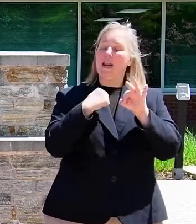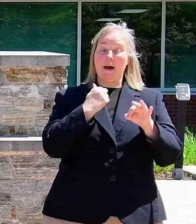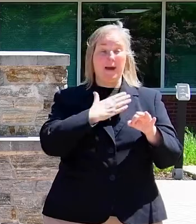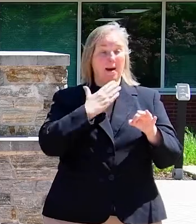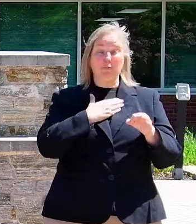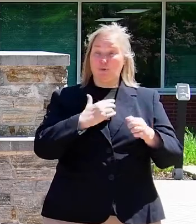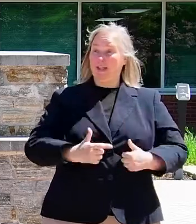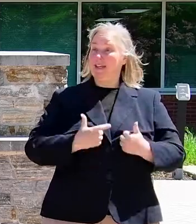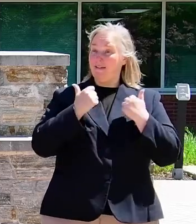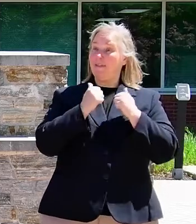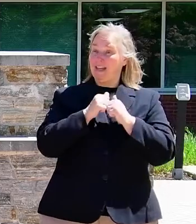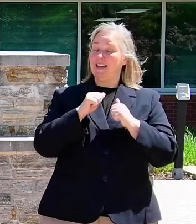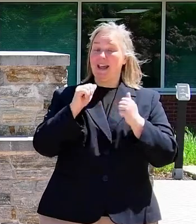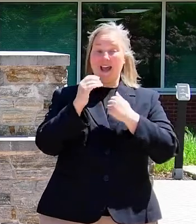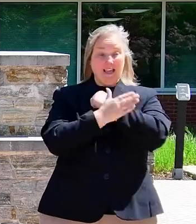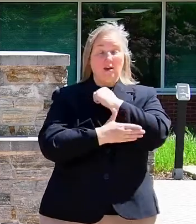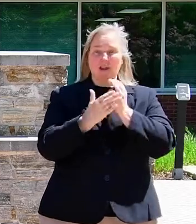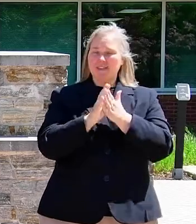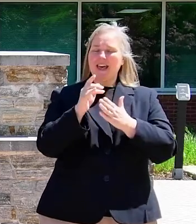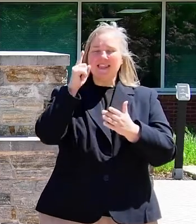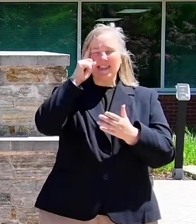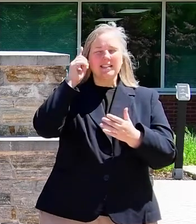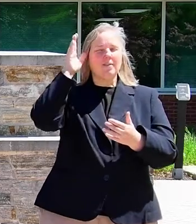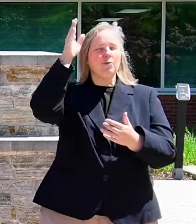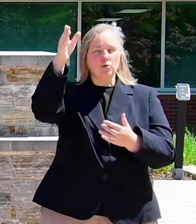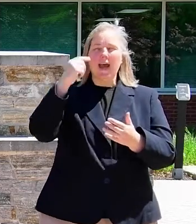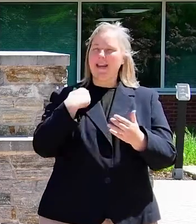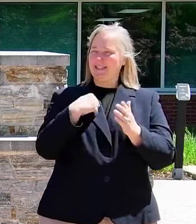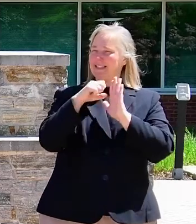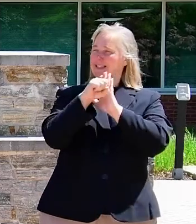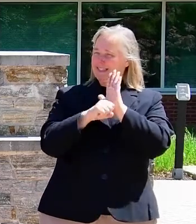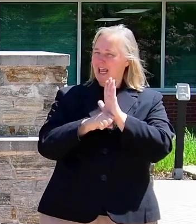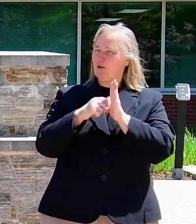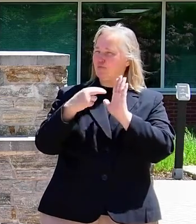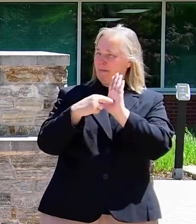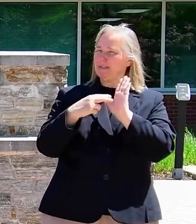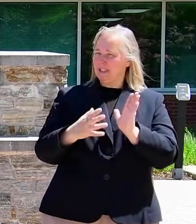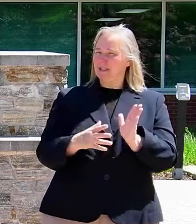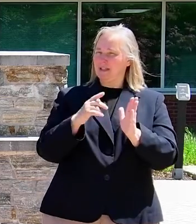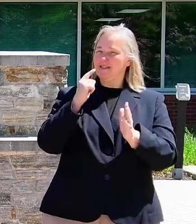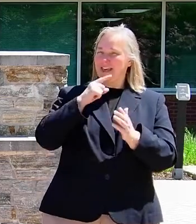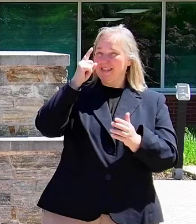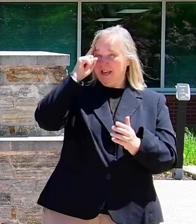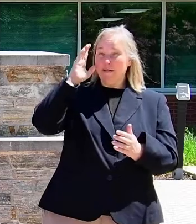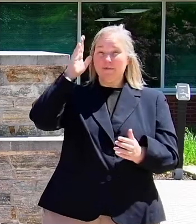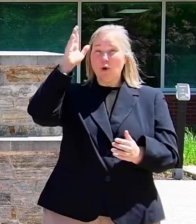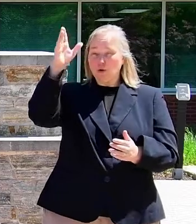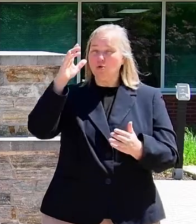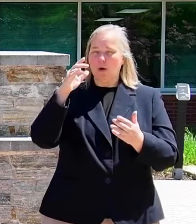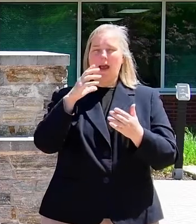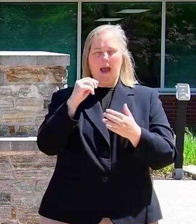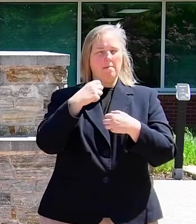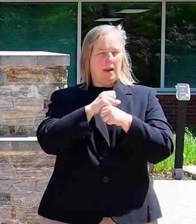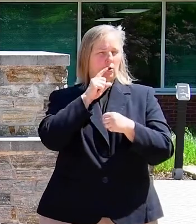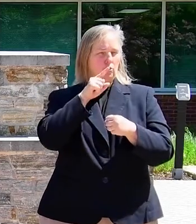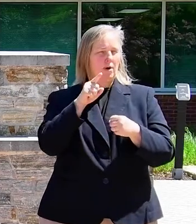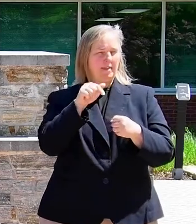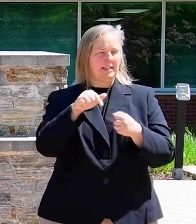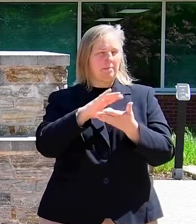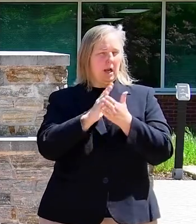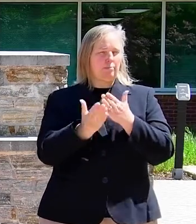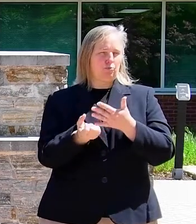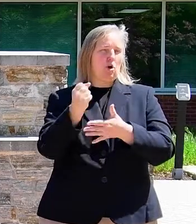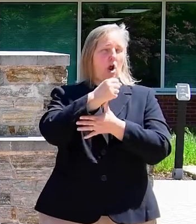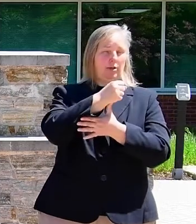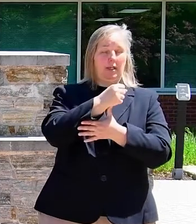a county that is this forward thinking and have state representatives that are this forward thinking about making sure that this is a priority. And as Howard